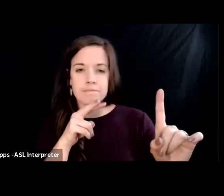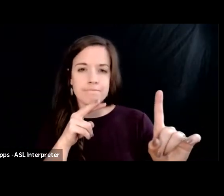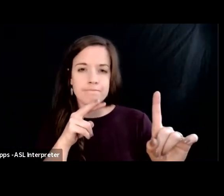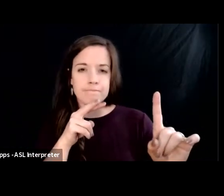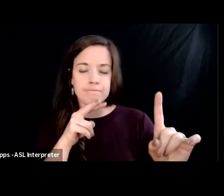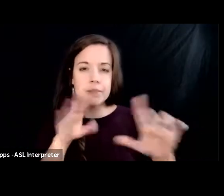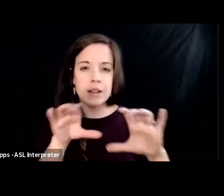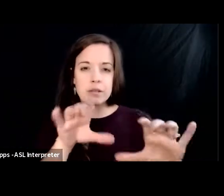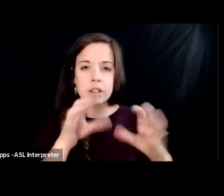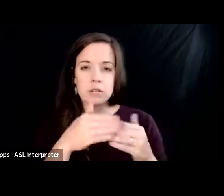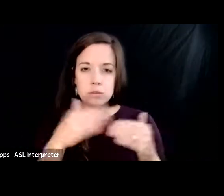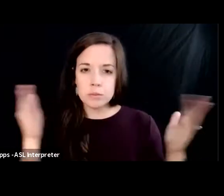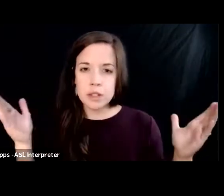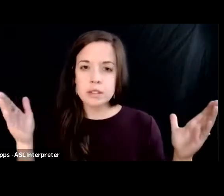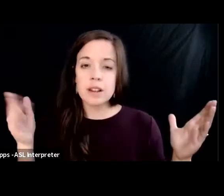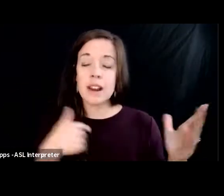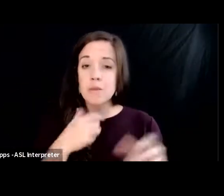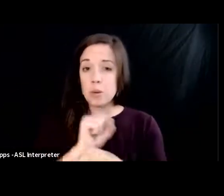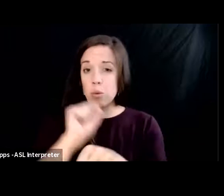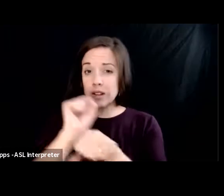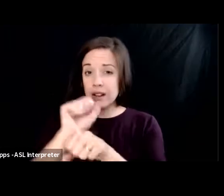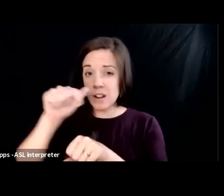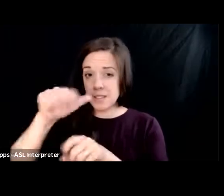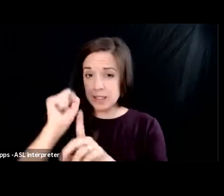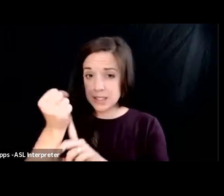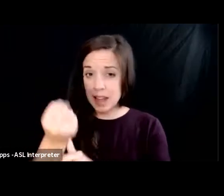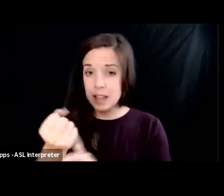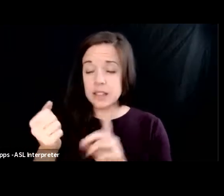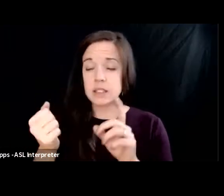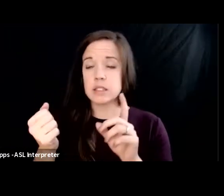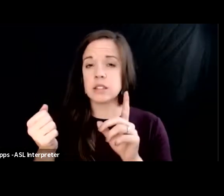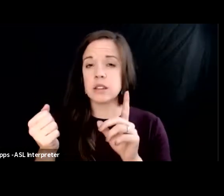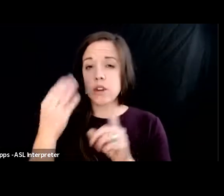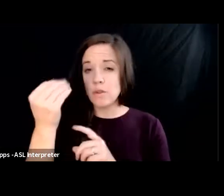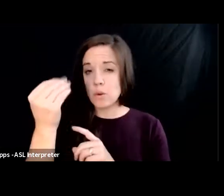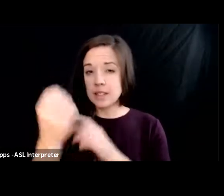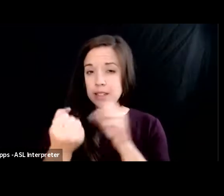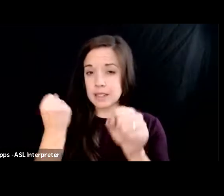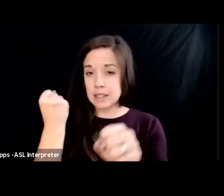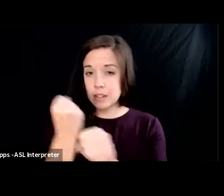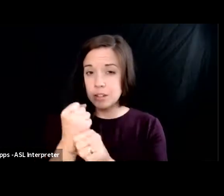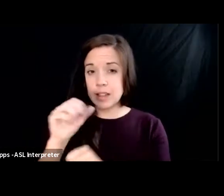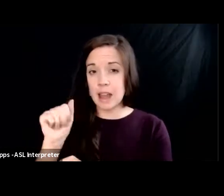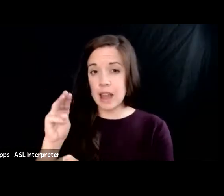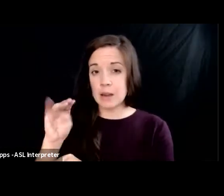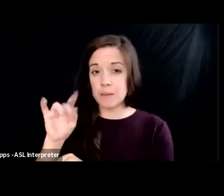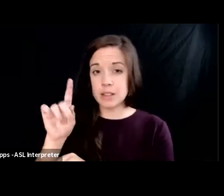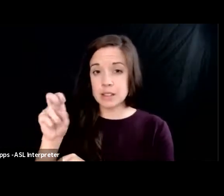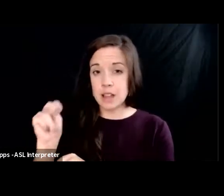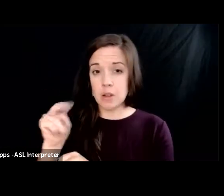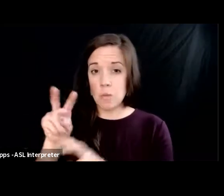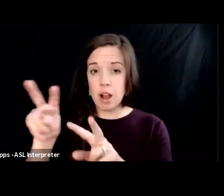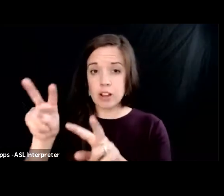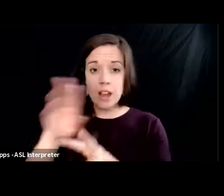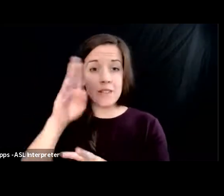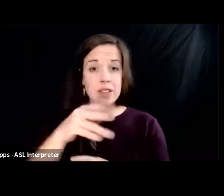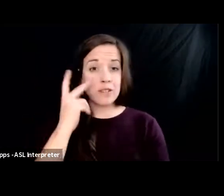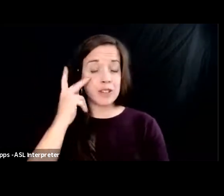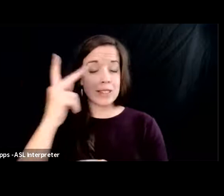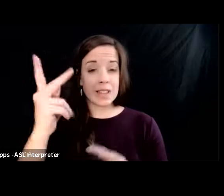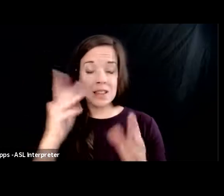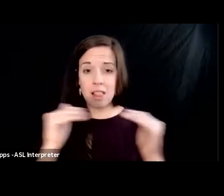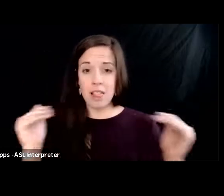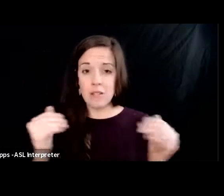and i've been working on this case for 14 years with amazon watch i've never seen the level of support that i have